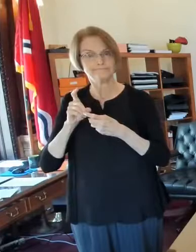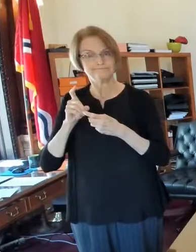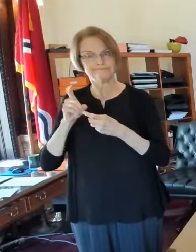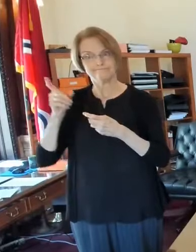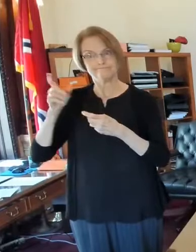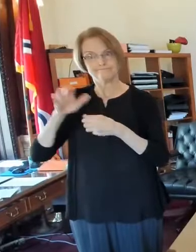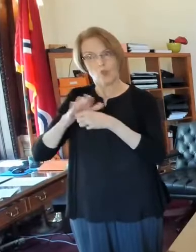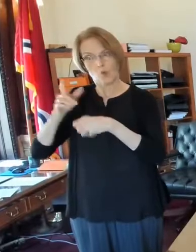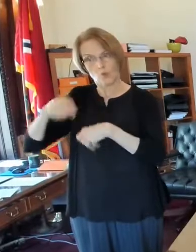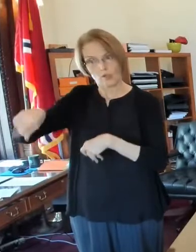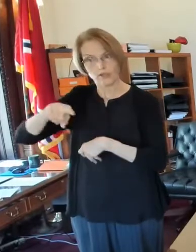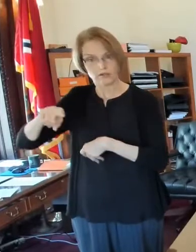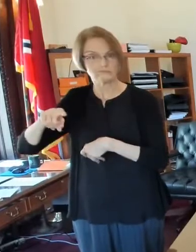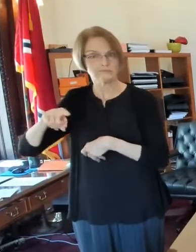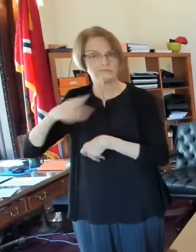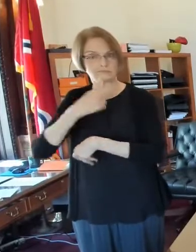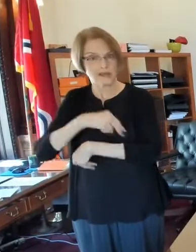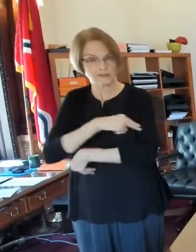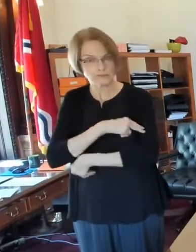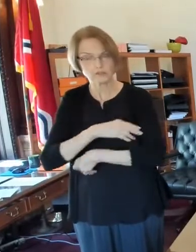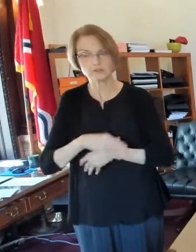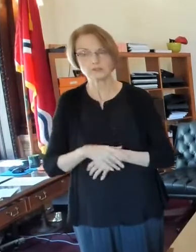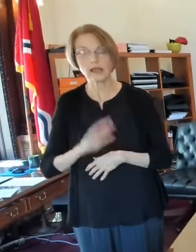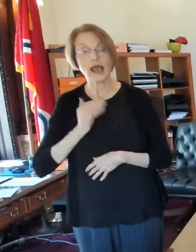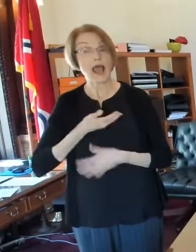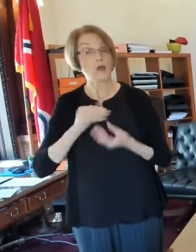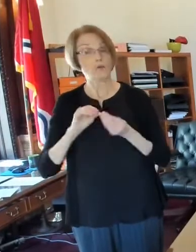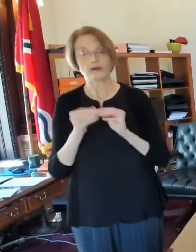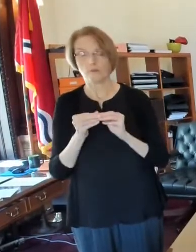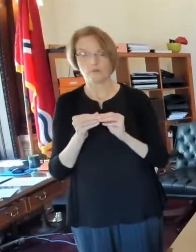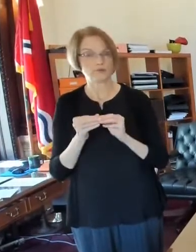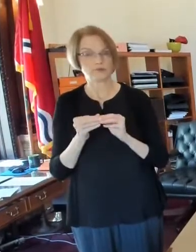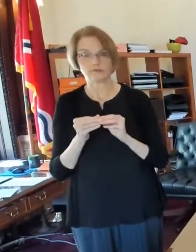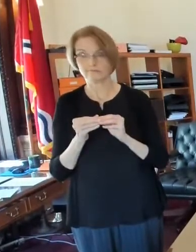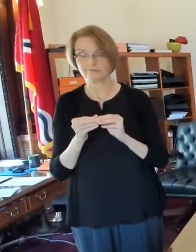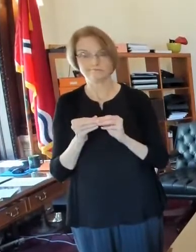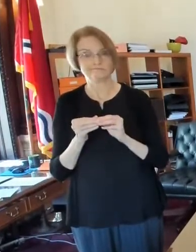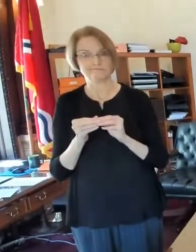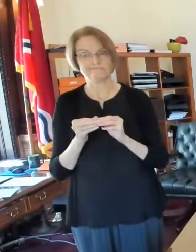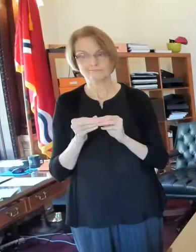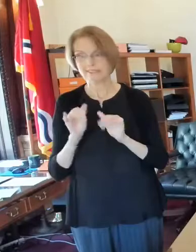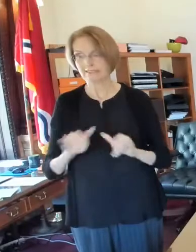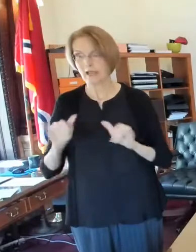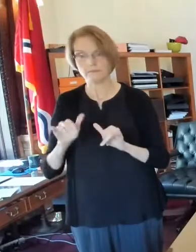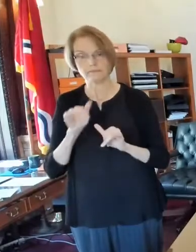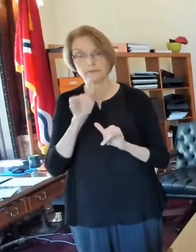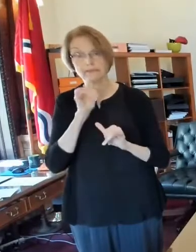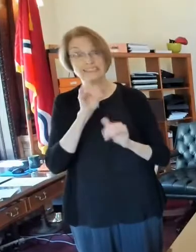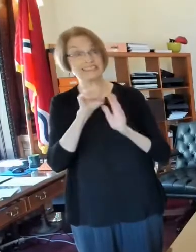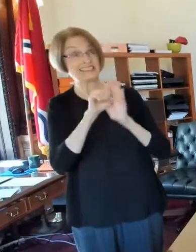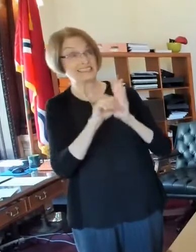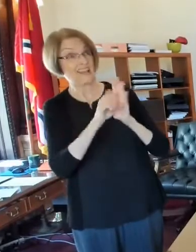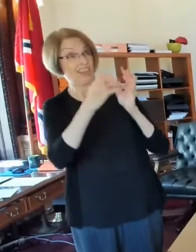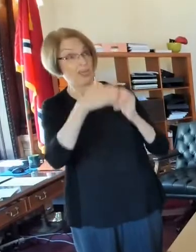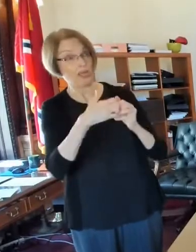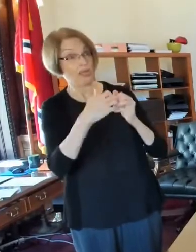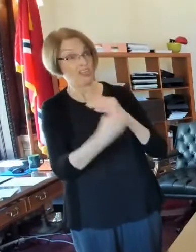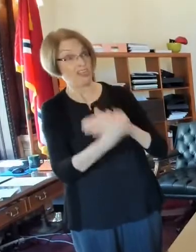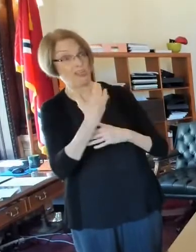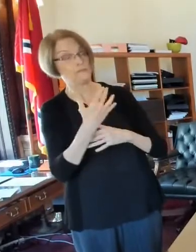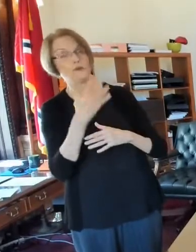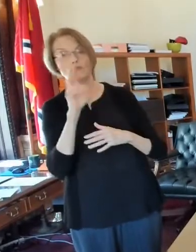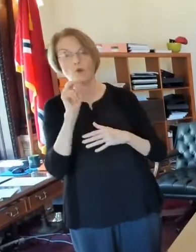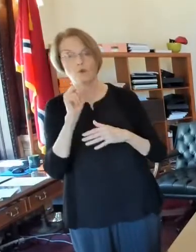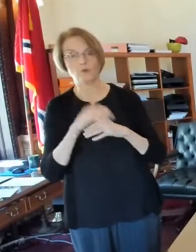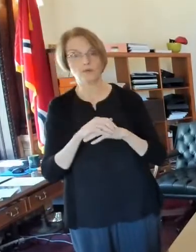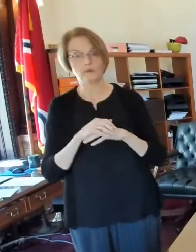So, uh, our numbers we think have not been affected by the state dashboard. And it's pretty good evidence of that is the evidence